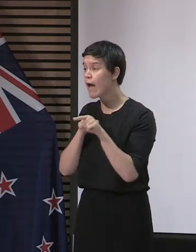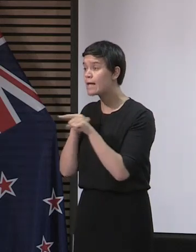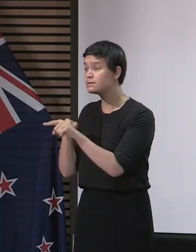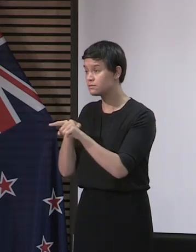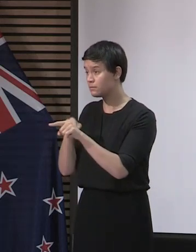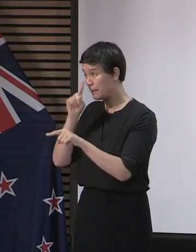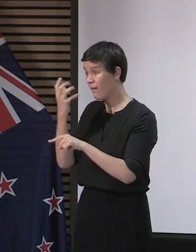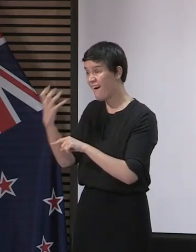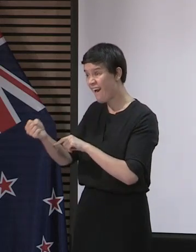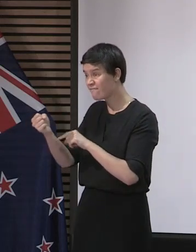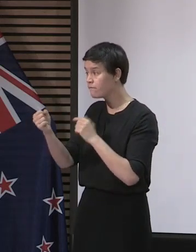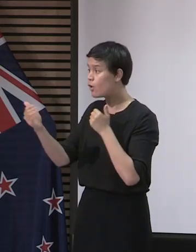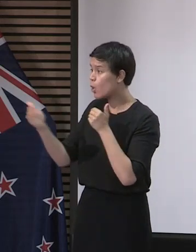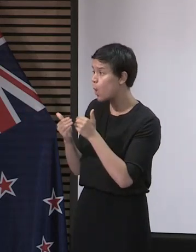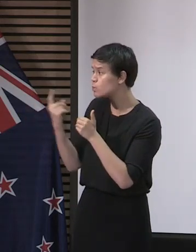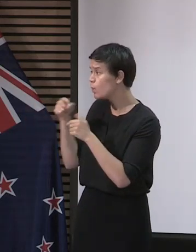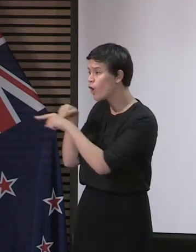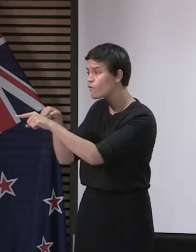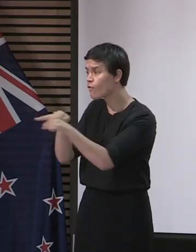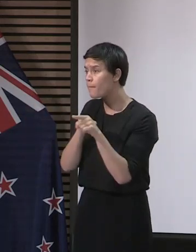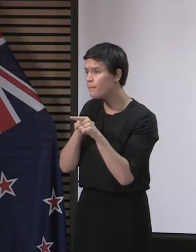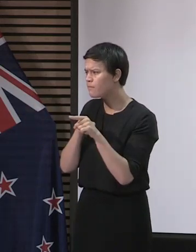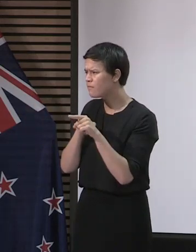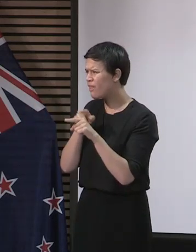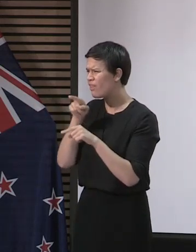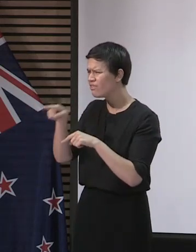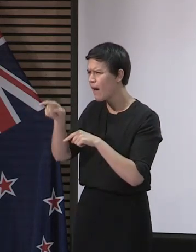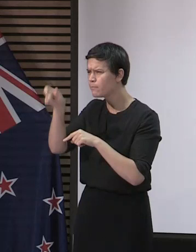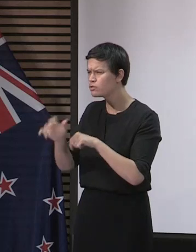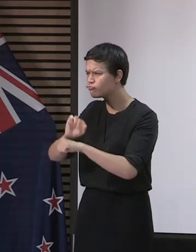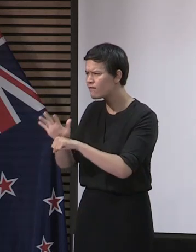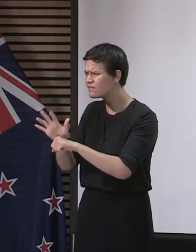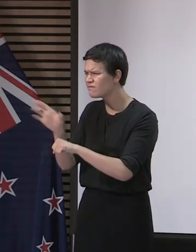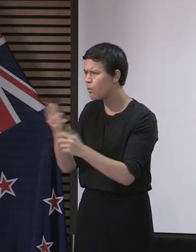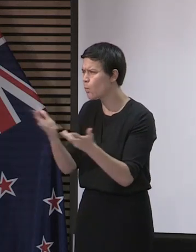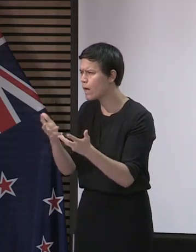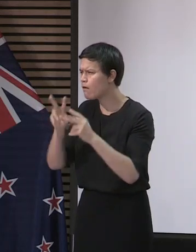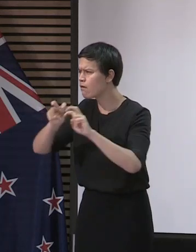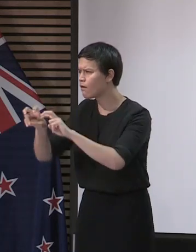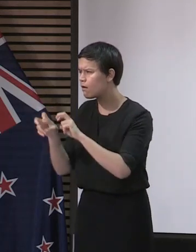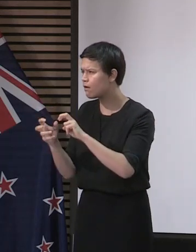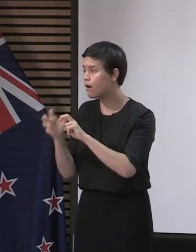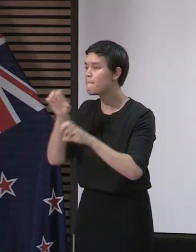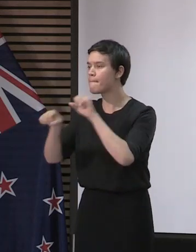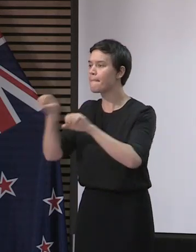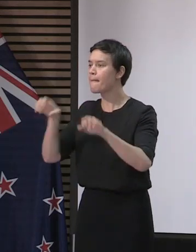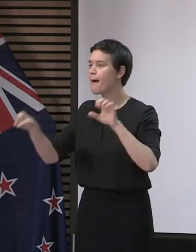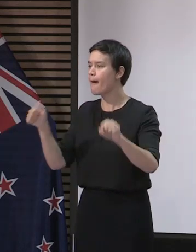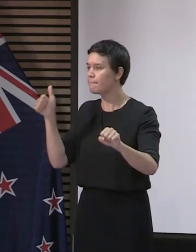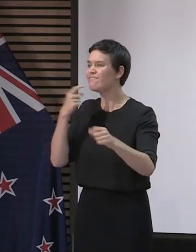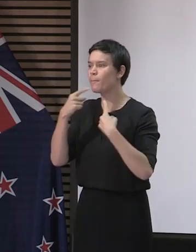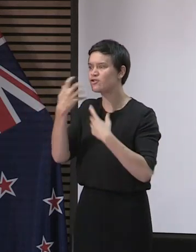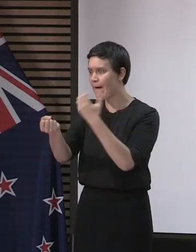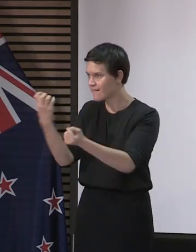exactly where each new case came from and how it connects to our existing cases and confidence that we do not have undetected